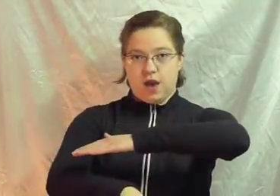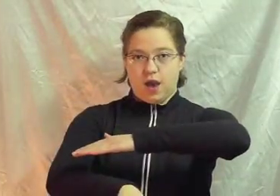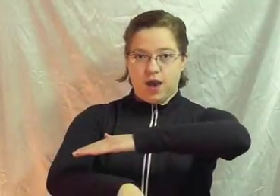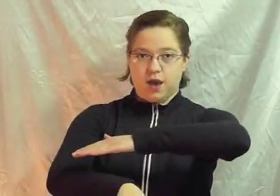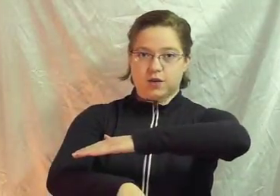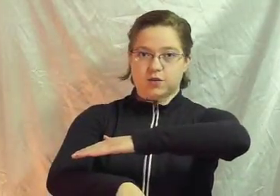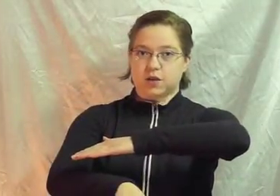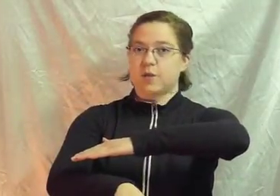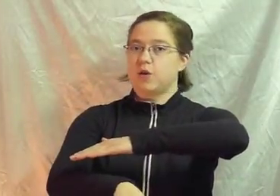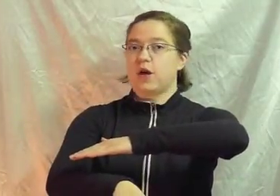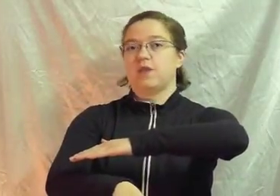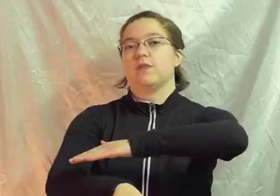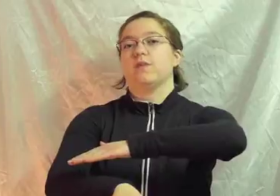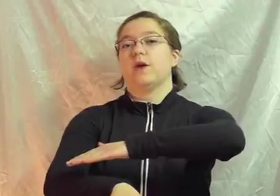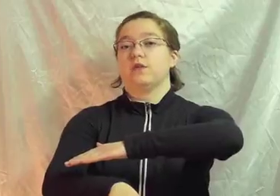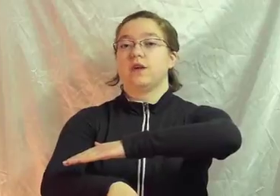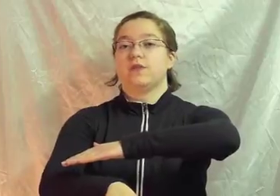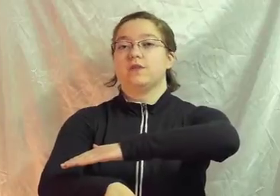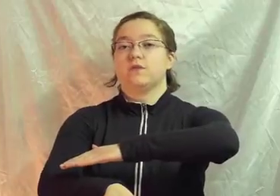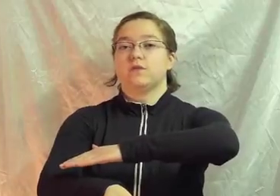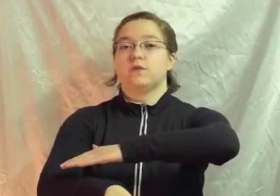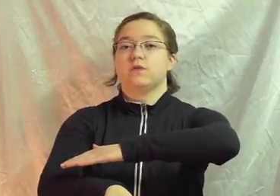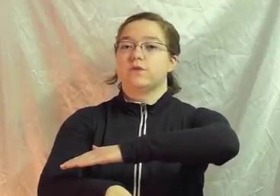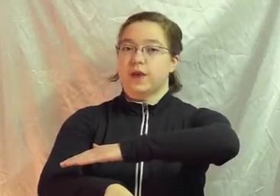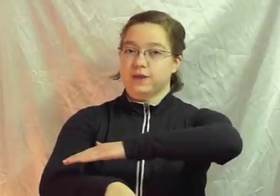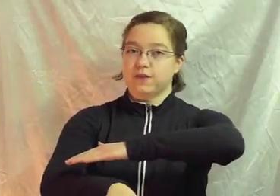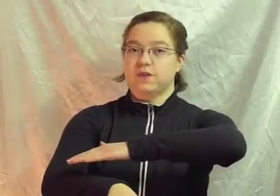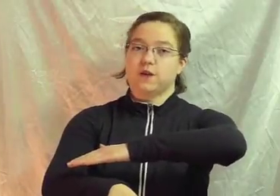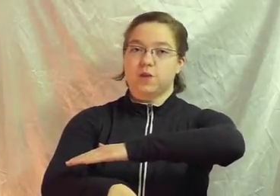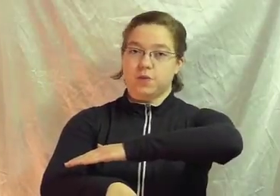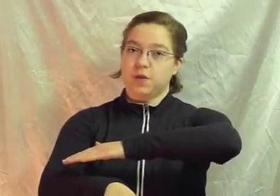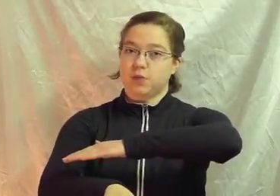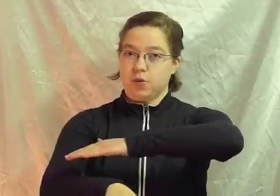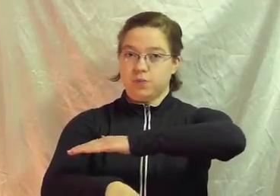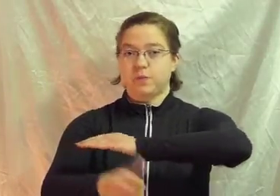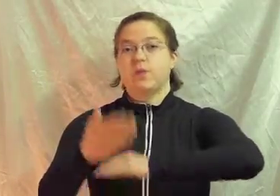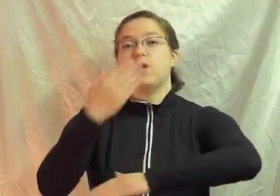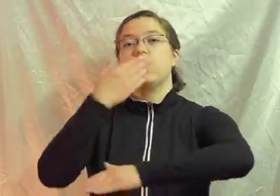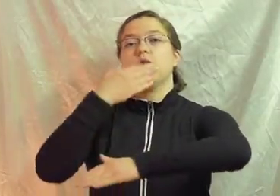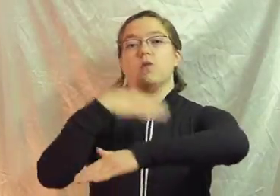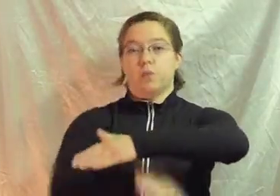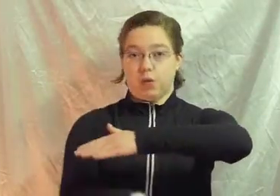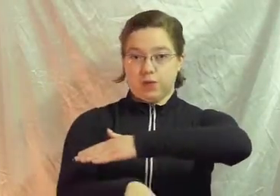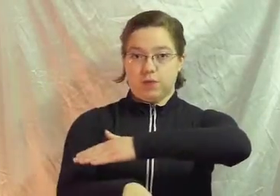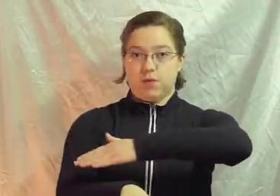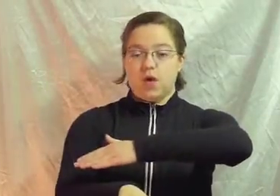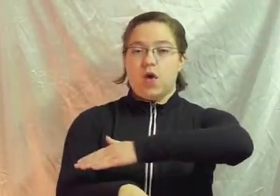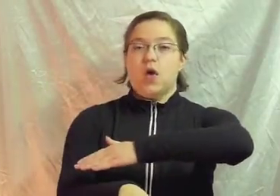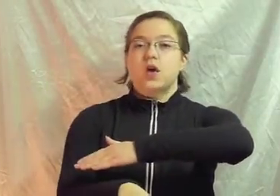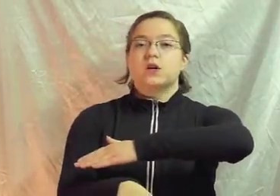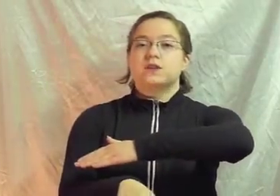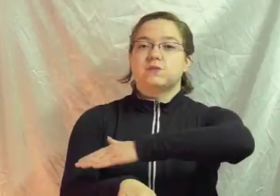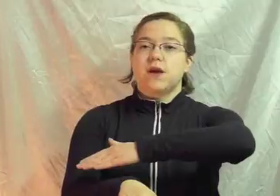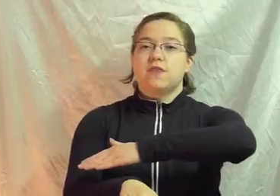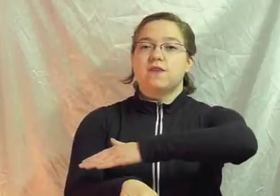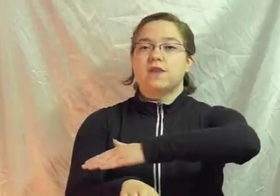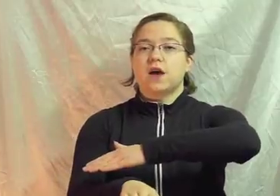And Come out Underneath Like this Like a baby baby boy Birthed him To make this sign